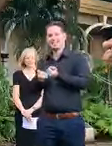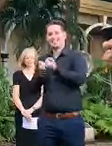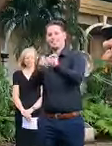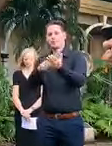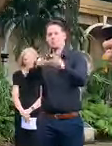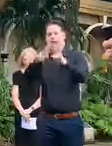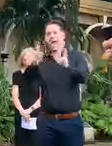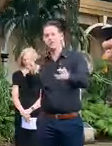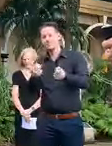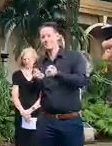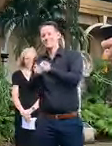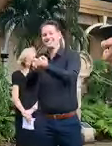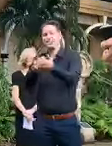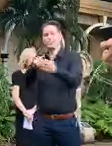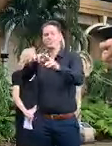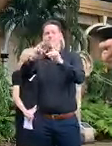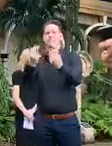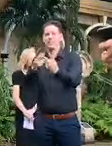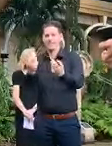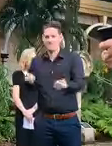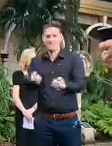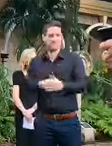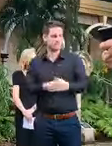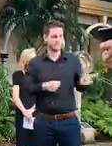to families